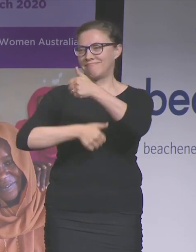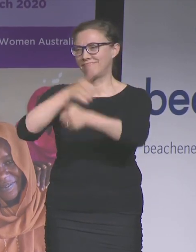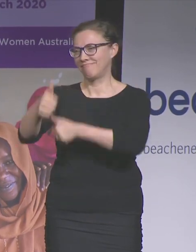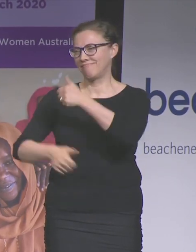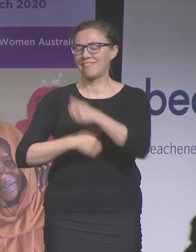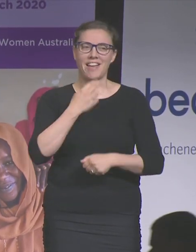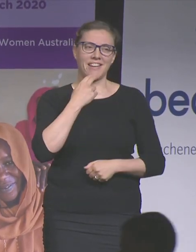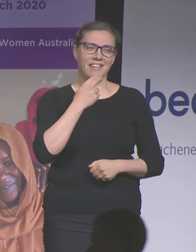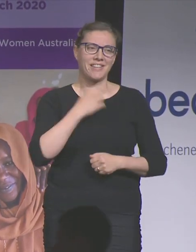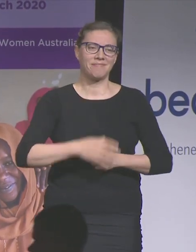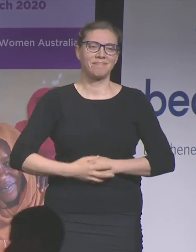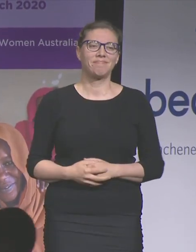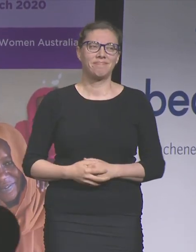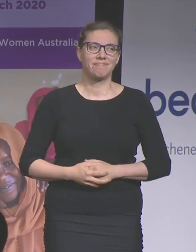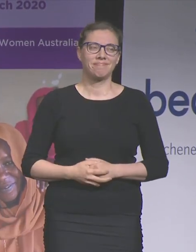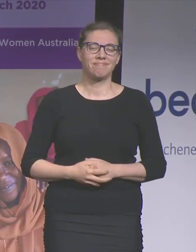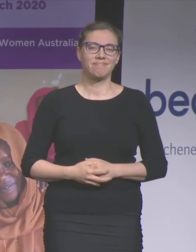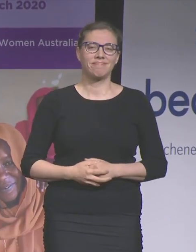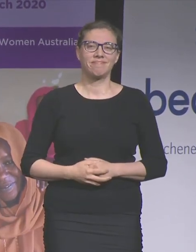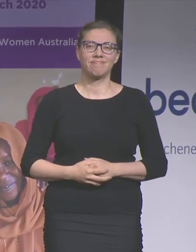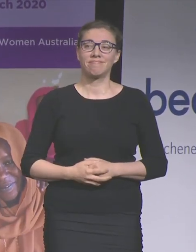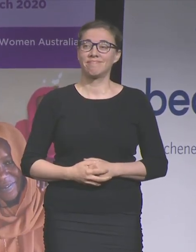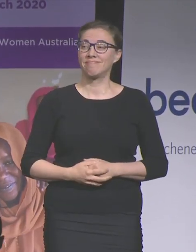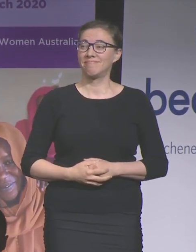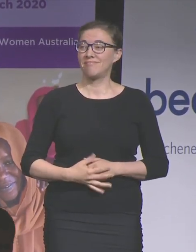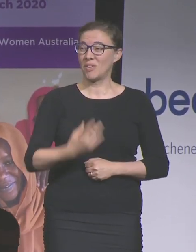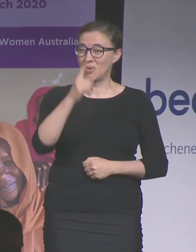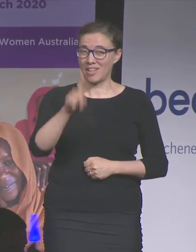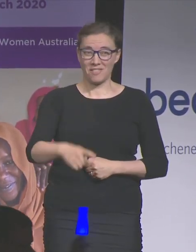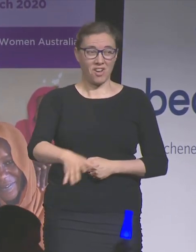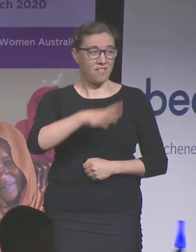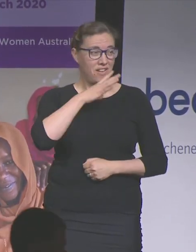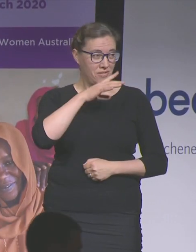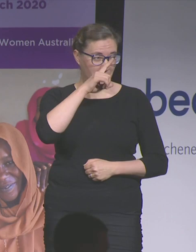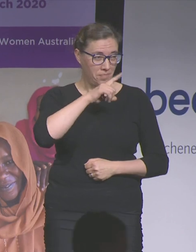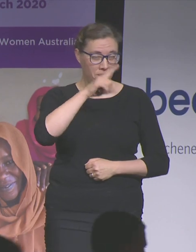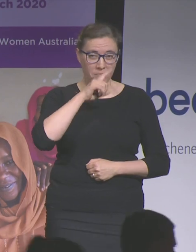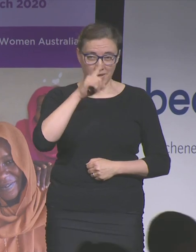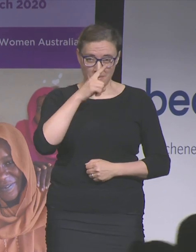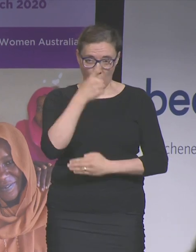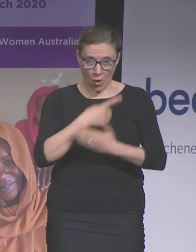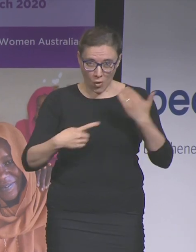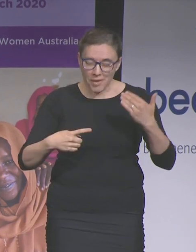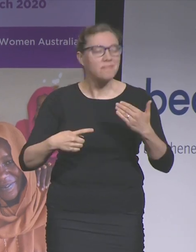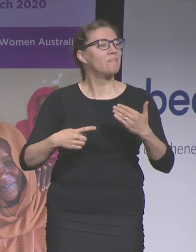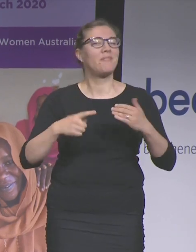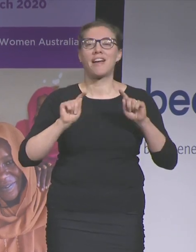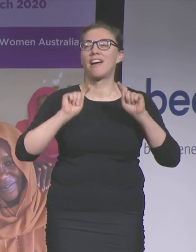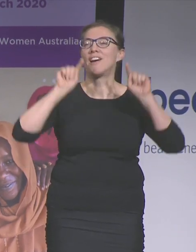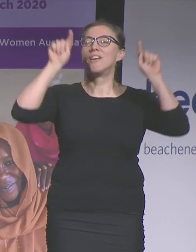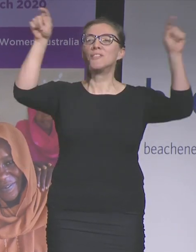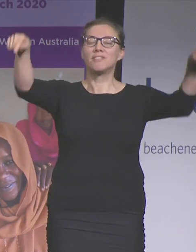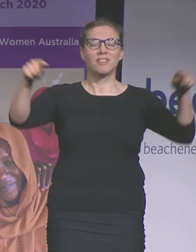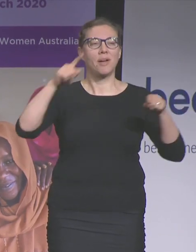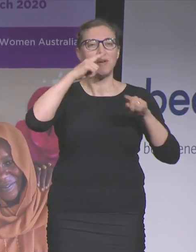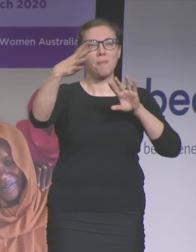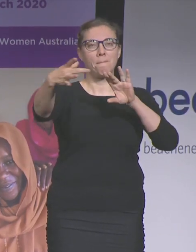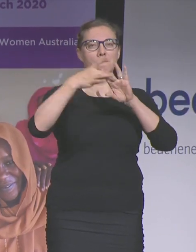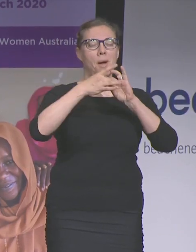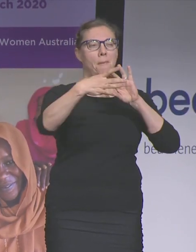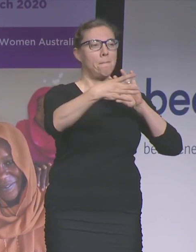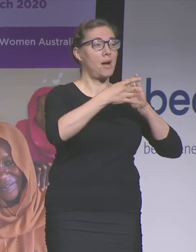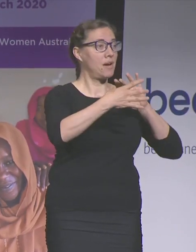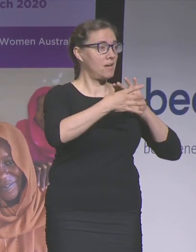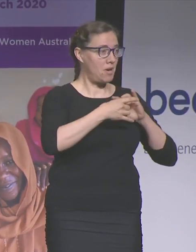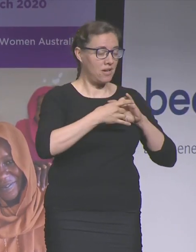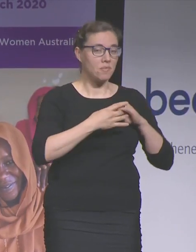And not only are there two and a half thousand of you in this hall, we're reaching beyond this hall online including to the Women in Business